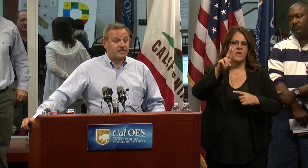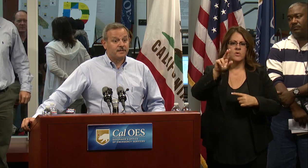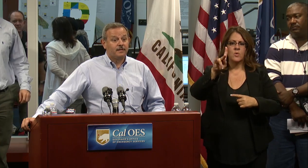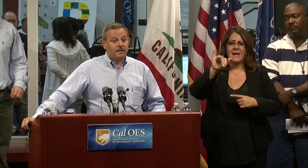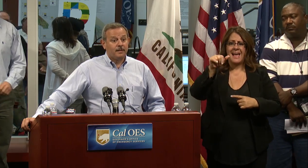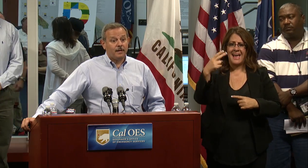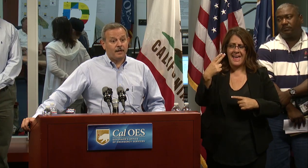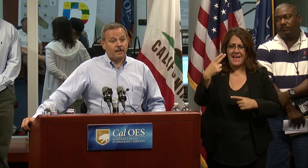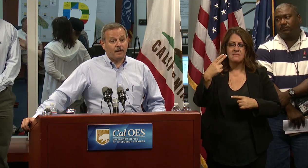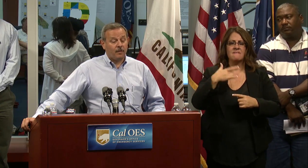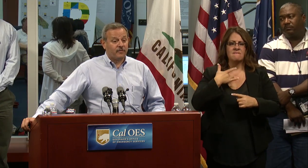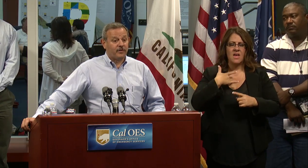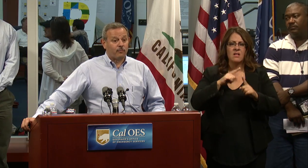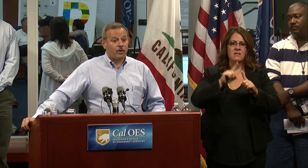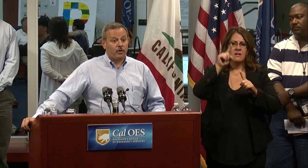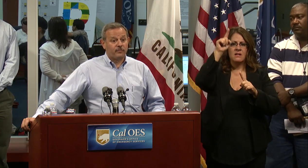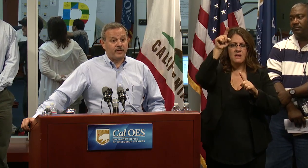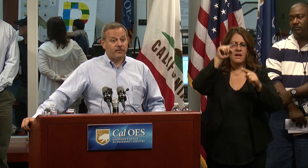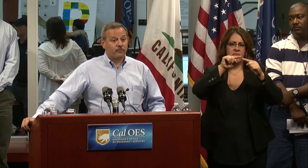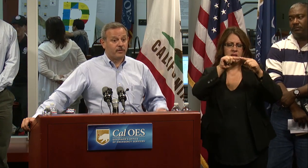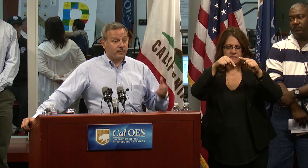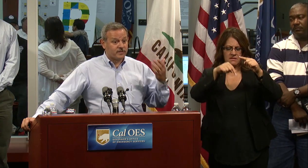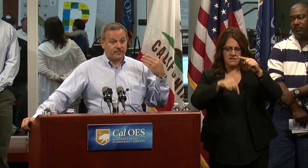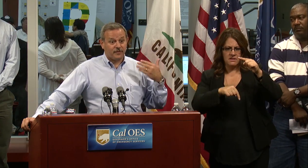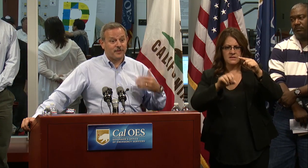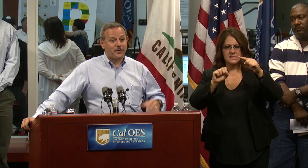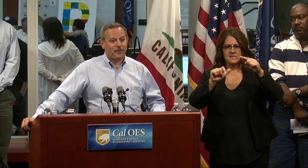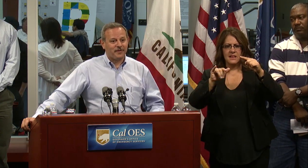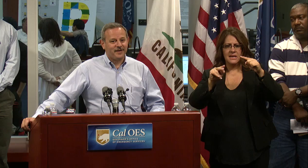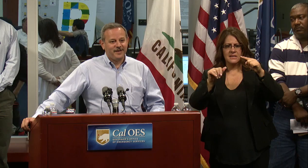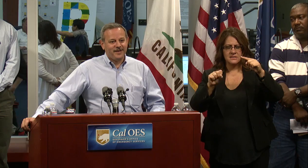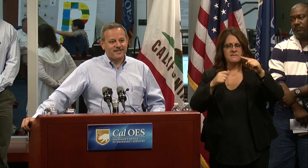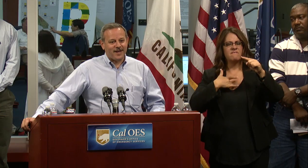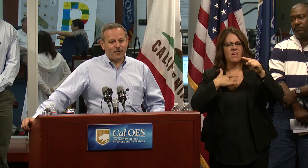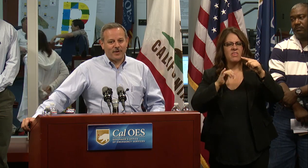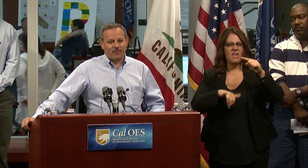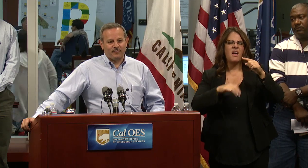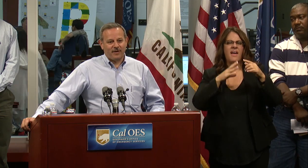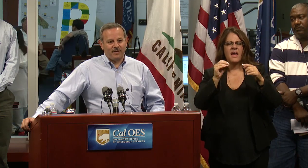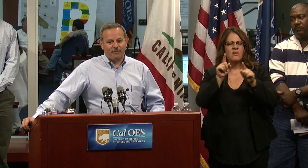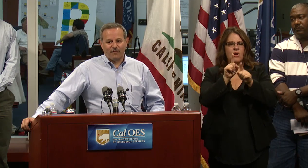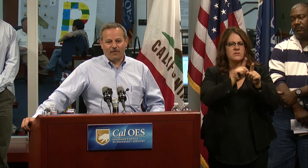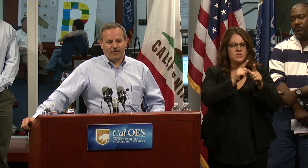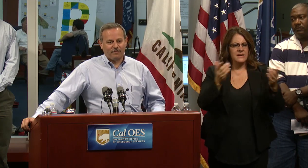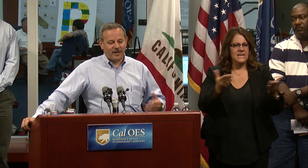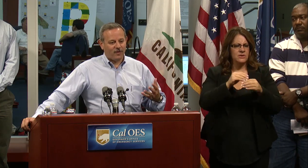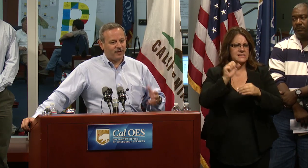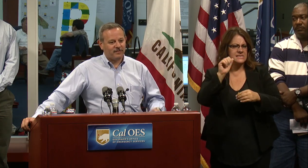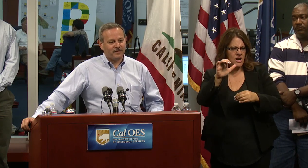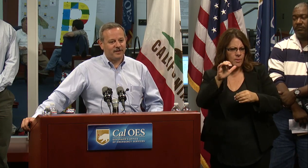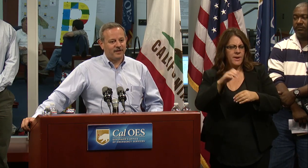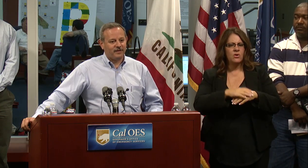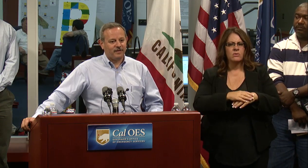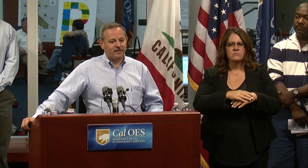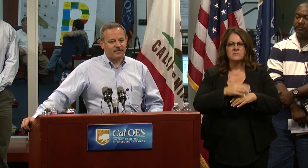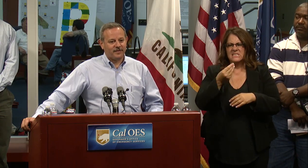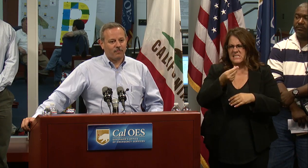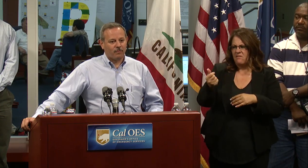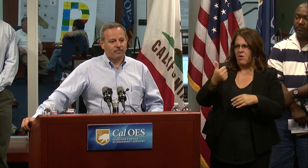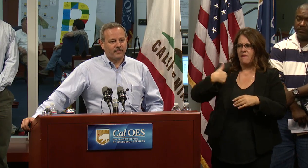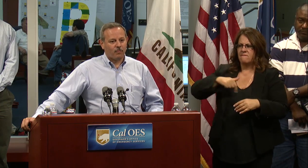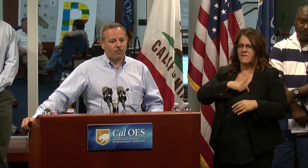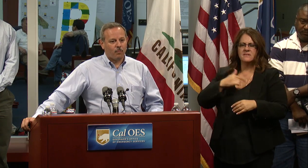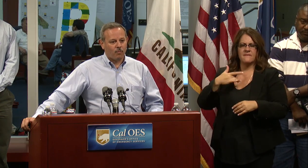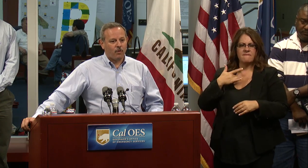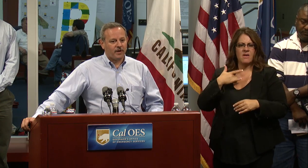Salinas, uh, along the central coast. And it certainly was felt up here in Sacramento, as many of our, my colleagues indicated, uh, that